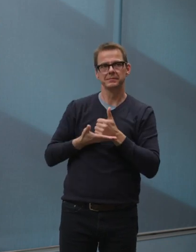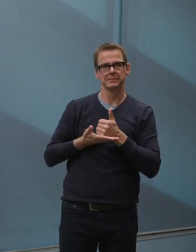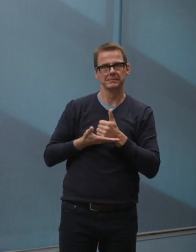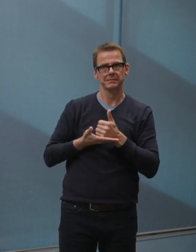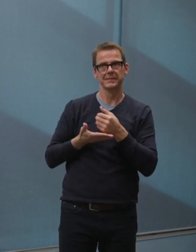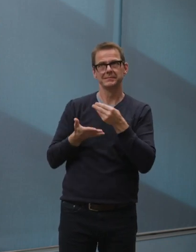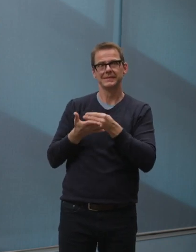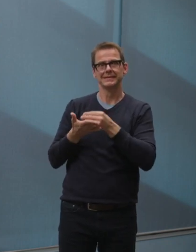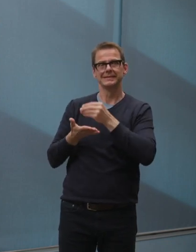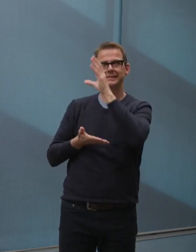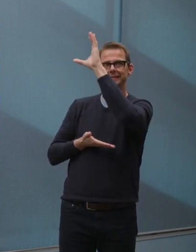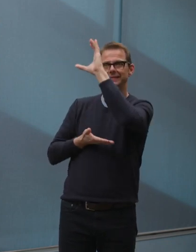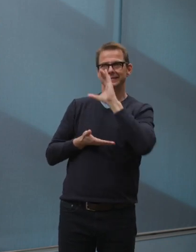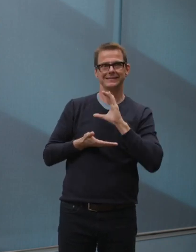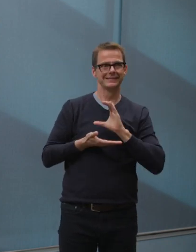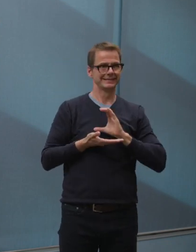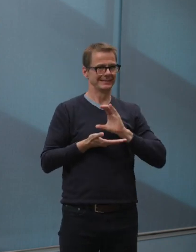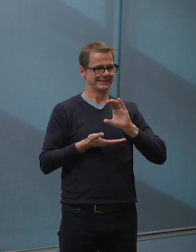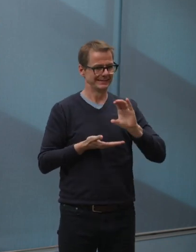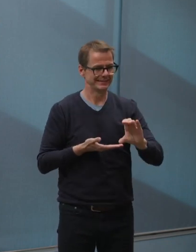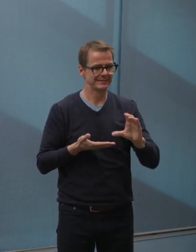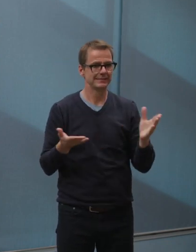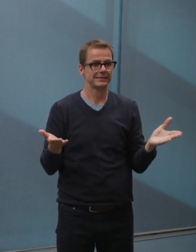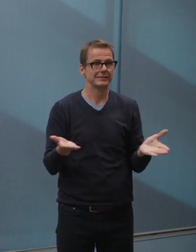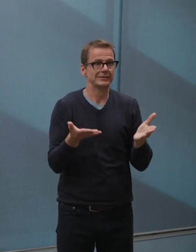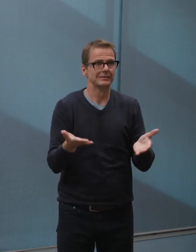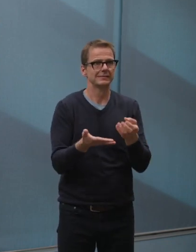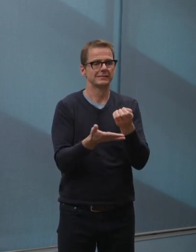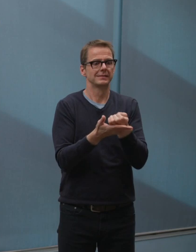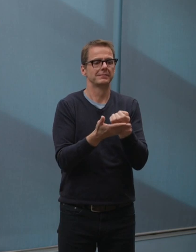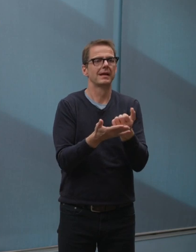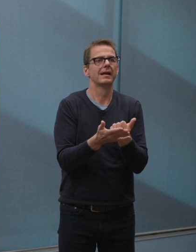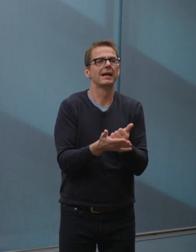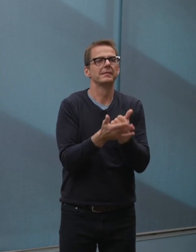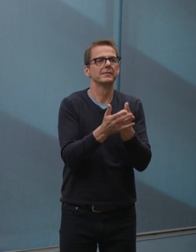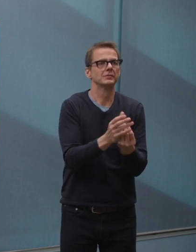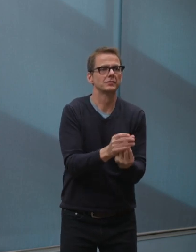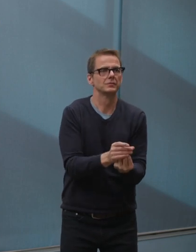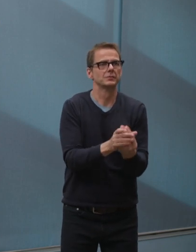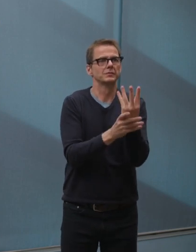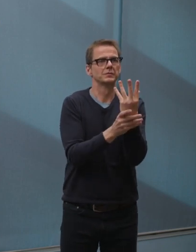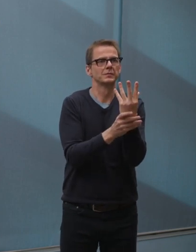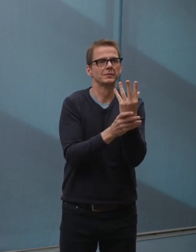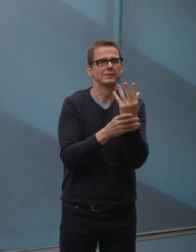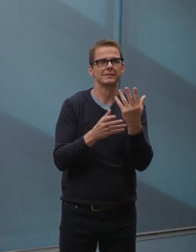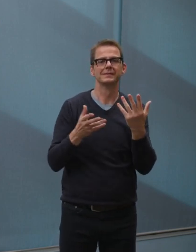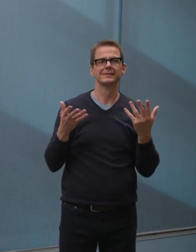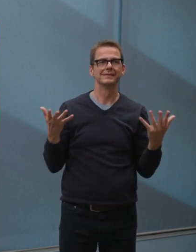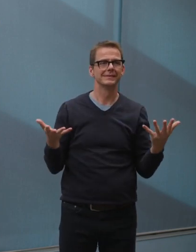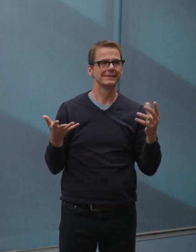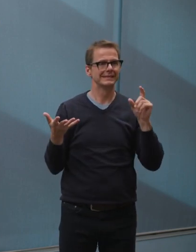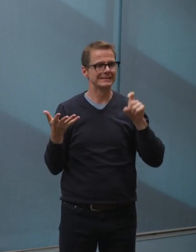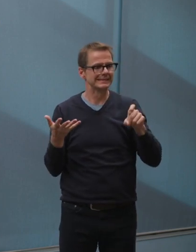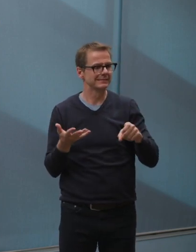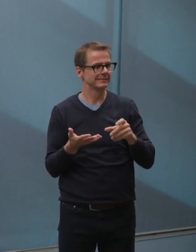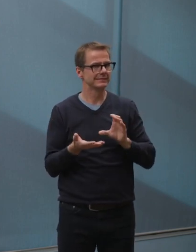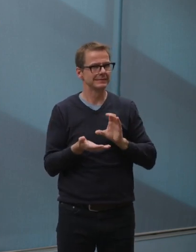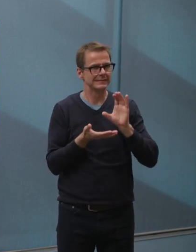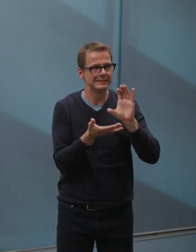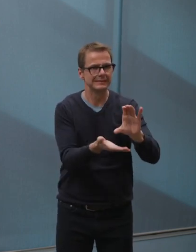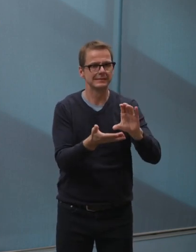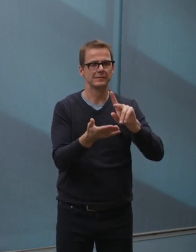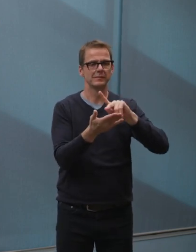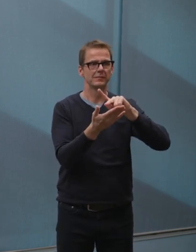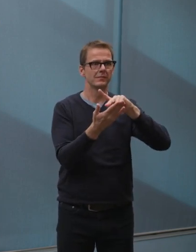-needed money back in the hands of businesses and households, providing immediate economic stimulus and supporting Alberta's economic reset.